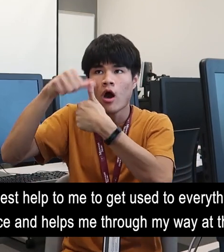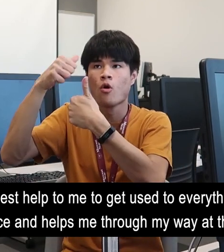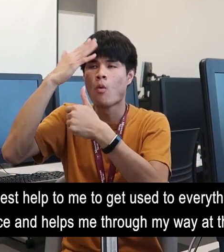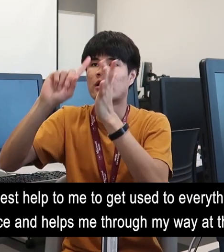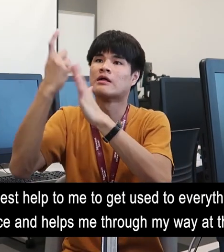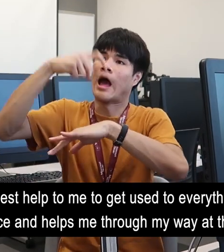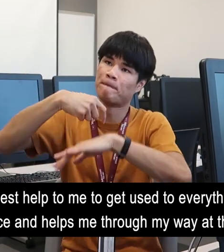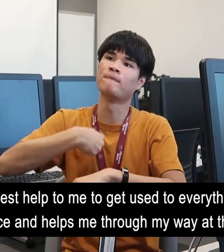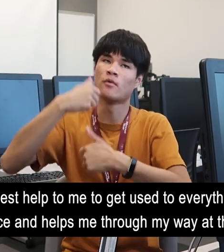ELI.